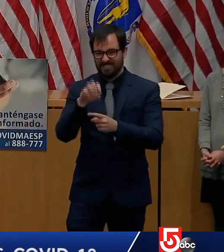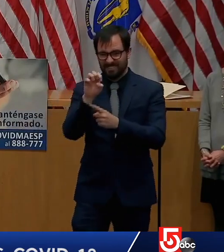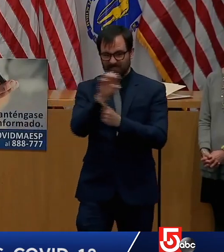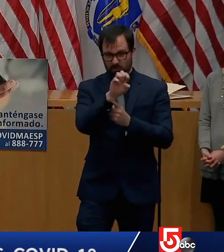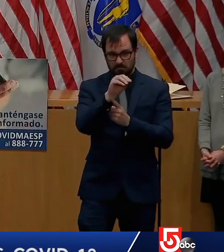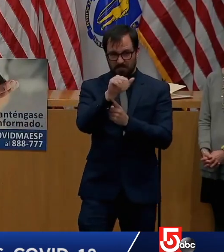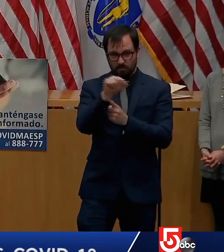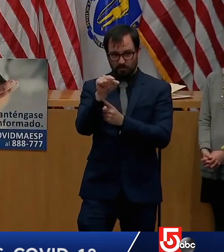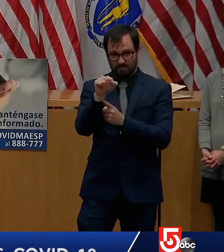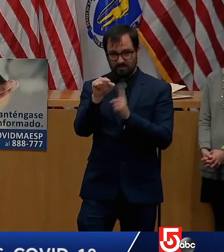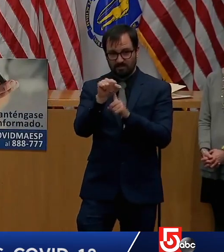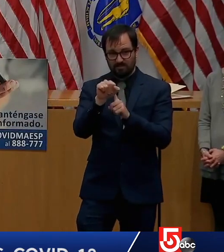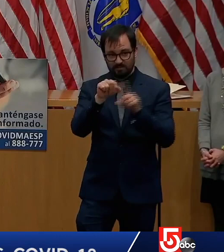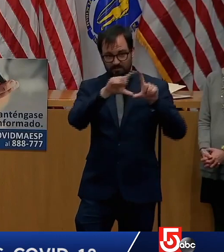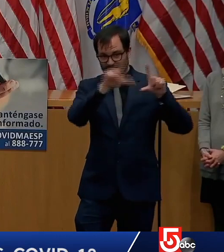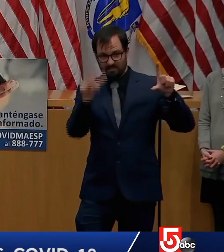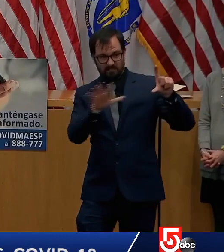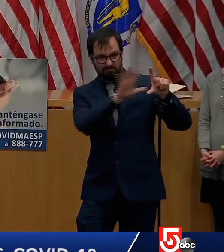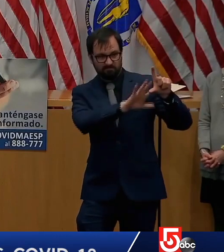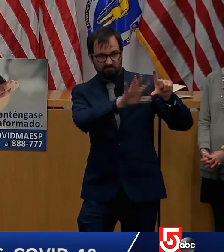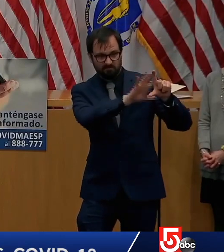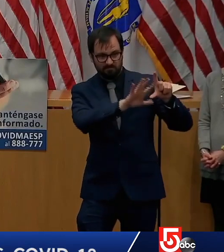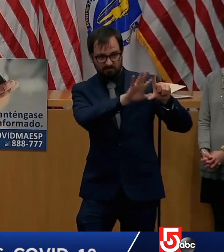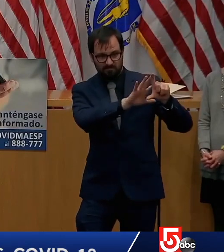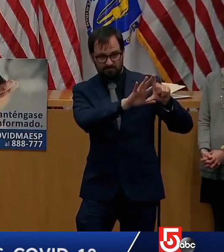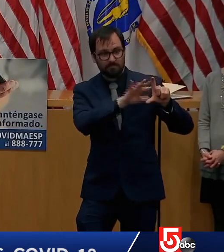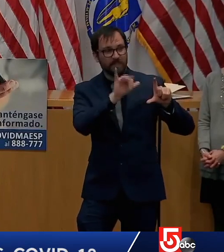That was two people from Europe.